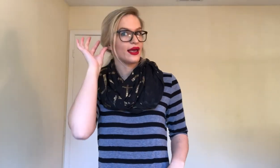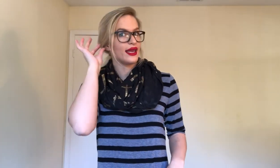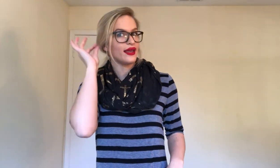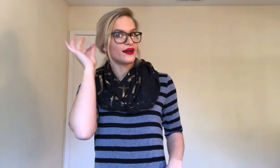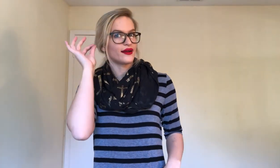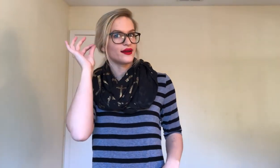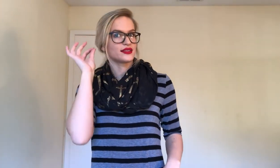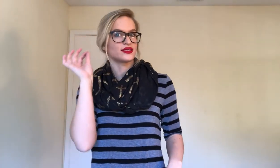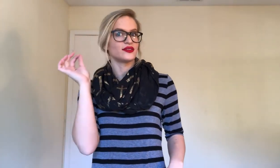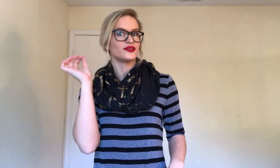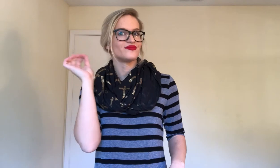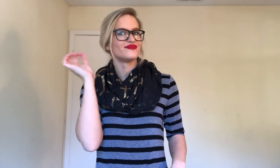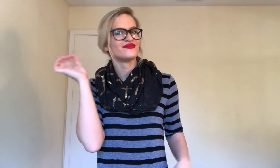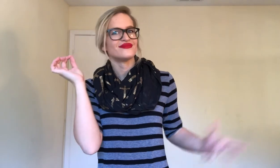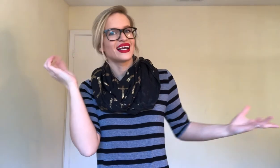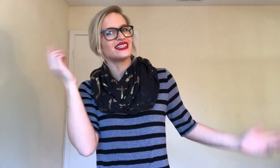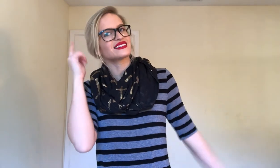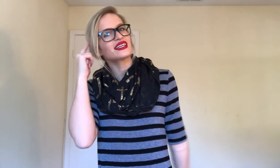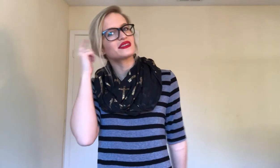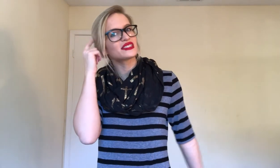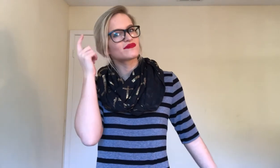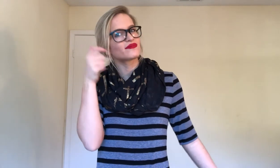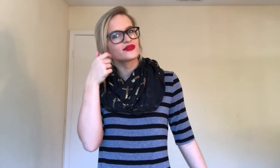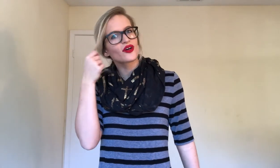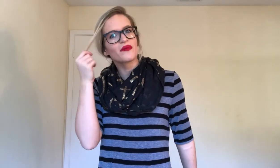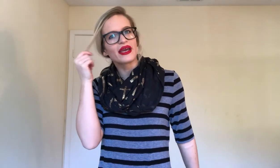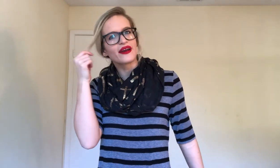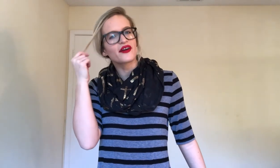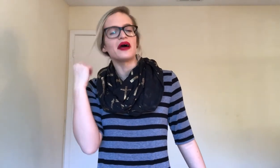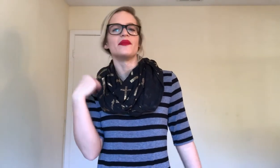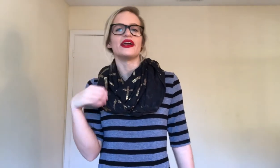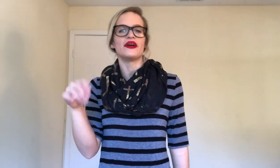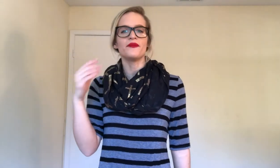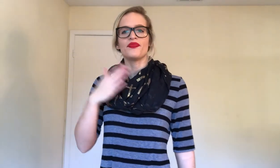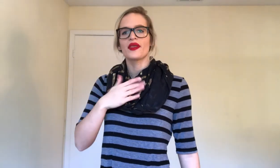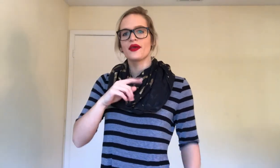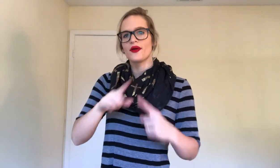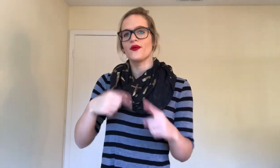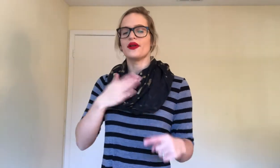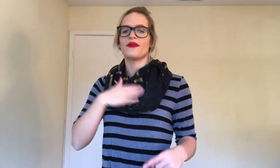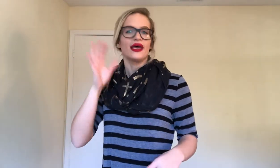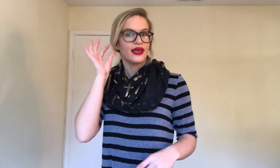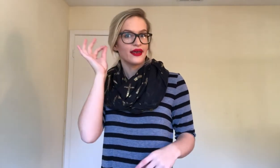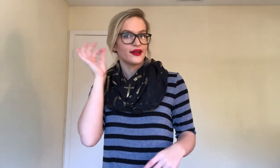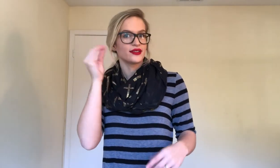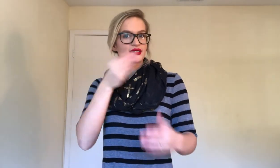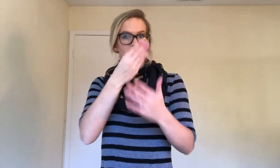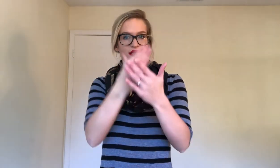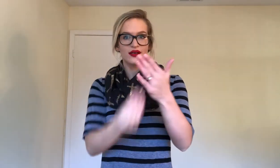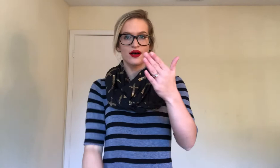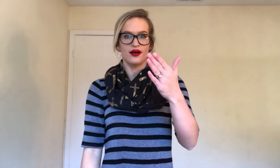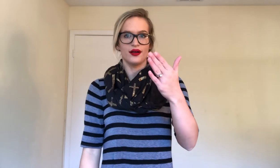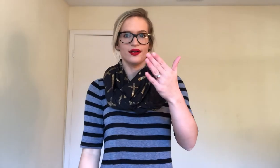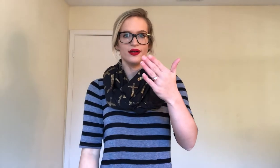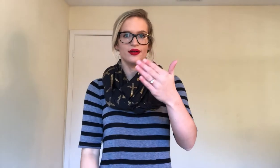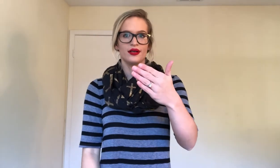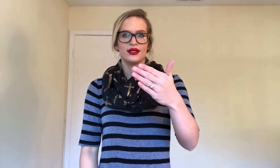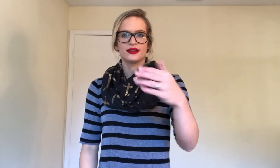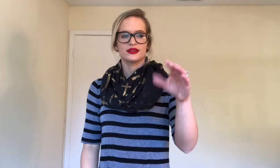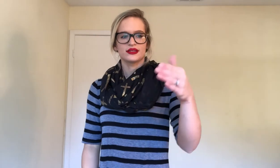Hair. Hair. So you. I just like. Showed my hair. Grab my hair. When. My. Hair. Gone. So